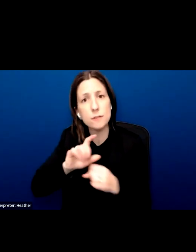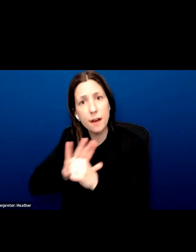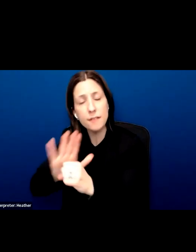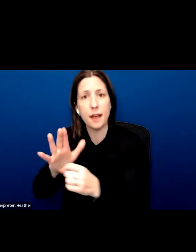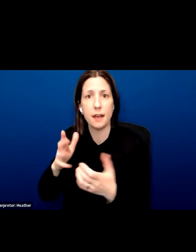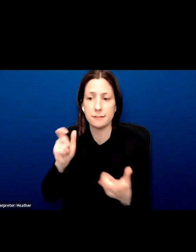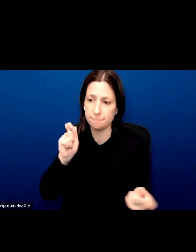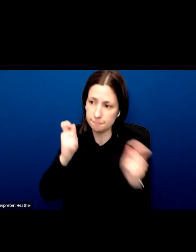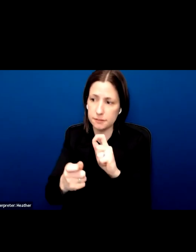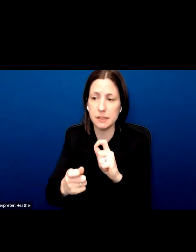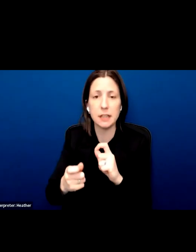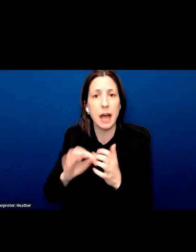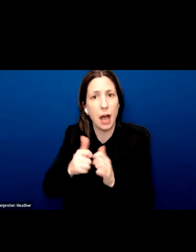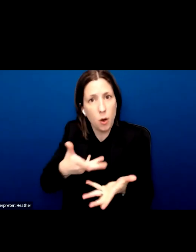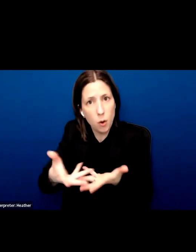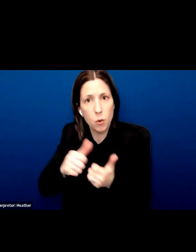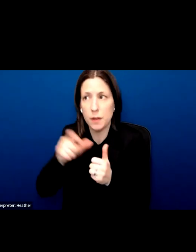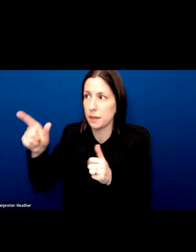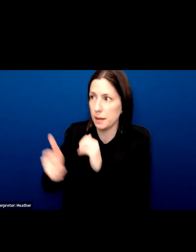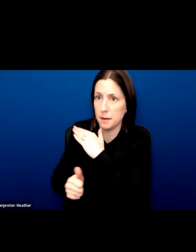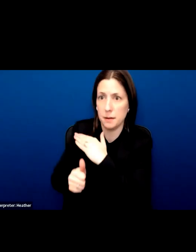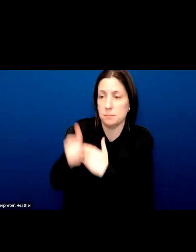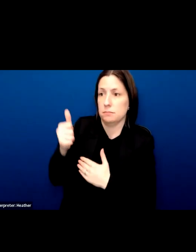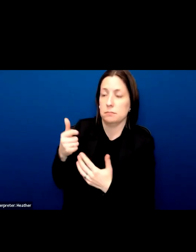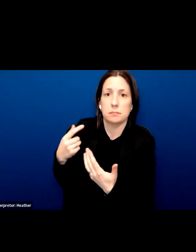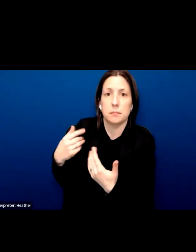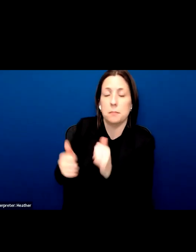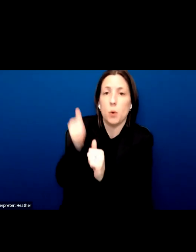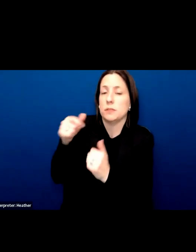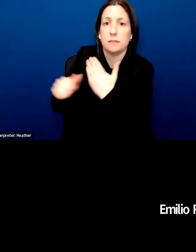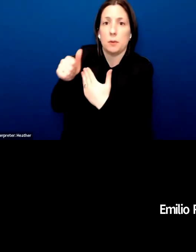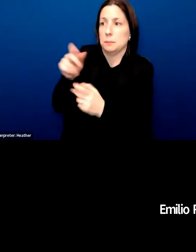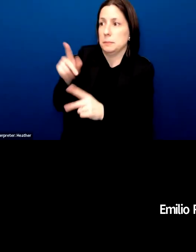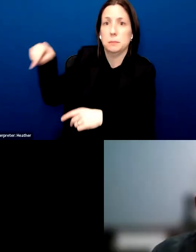of the most vulnerable people who arrive in our country. Thank you very much.